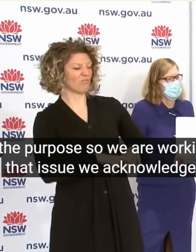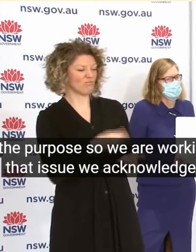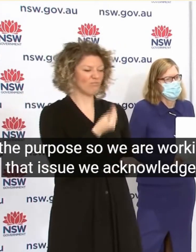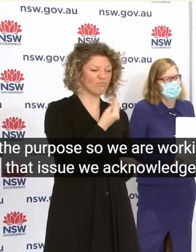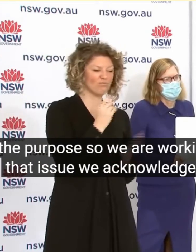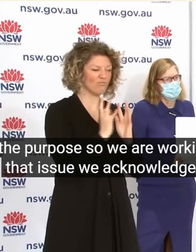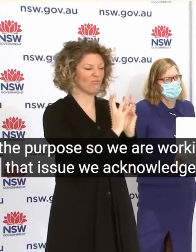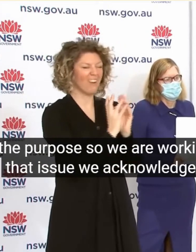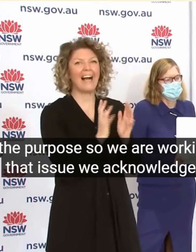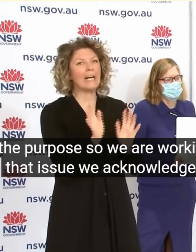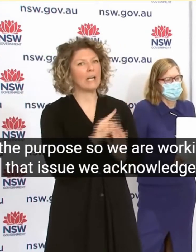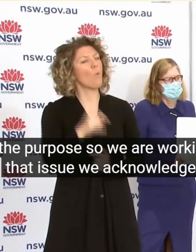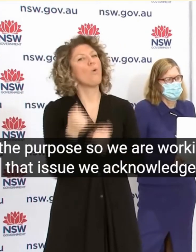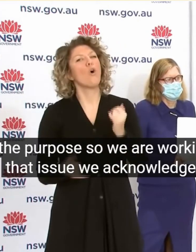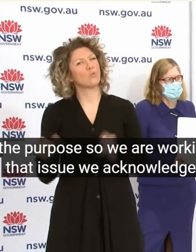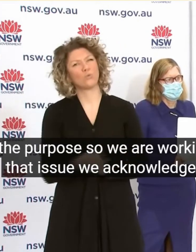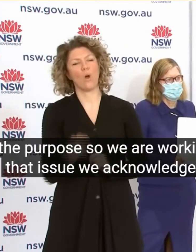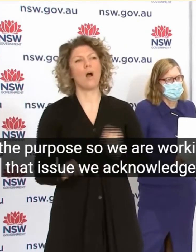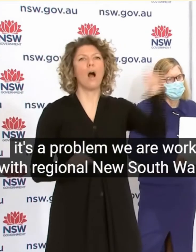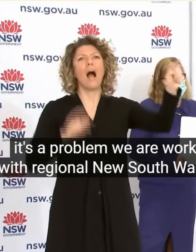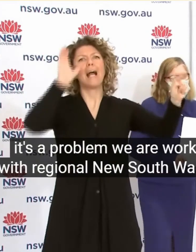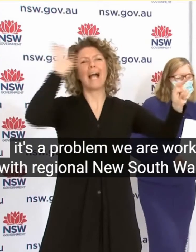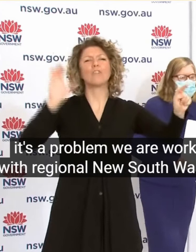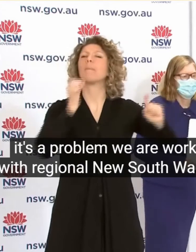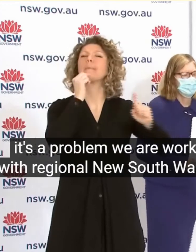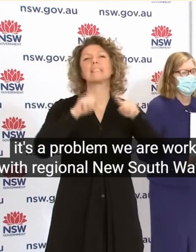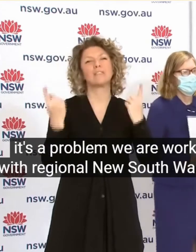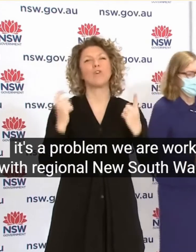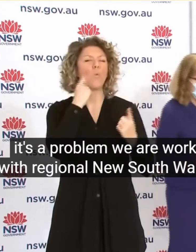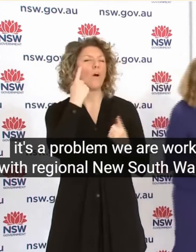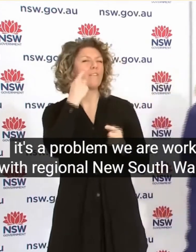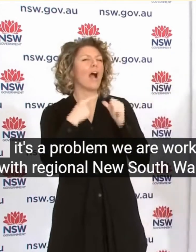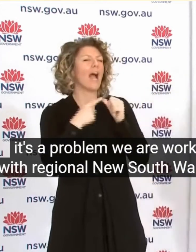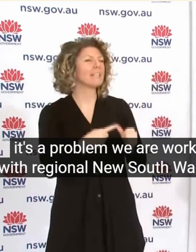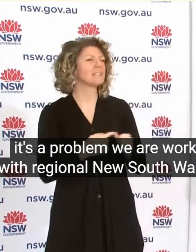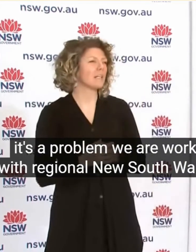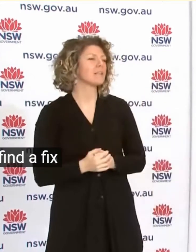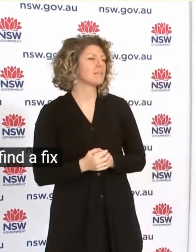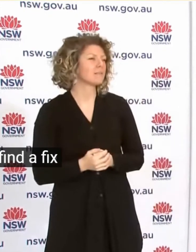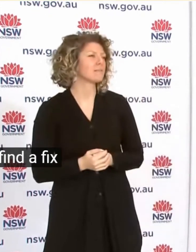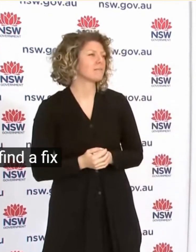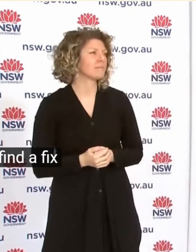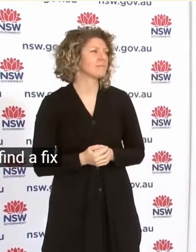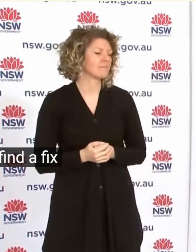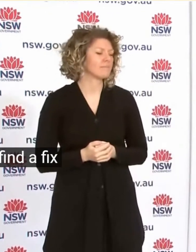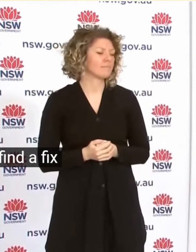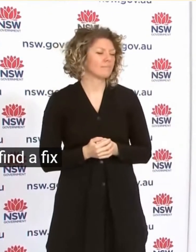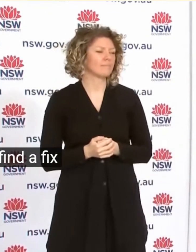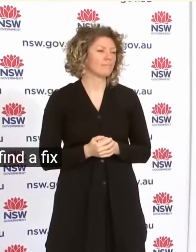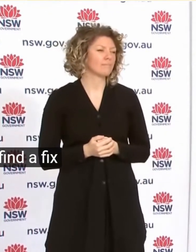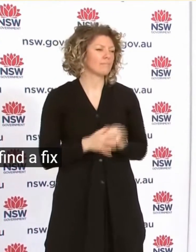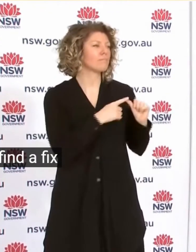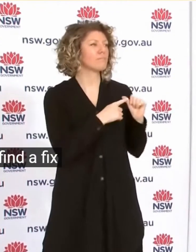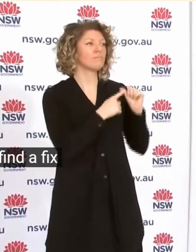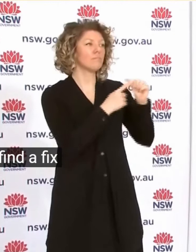That It's A Problem We Are Working With Regional New South Wales To Find A Fix Thanks Very Much And Before I